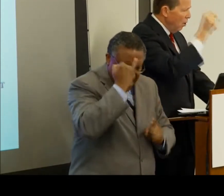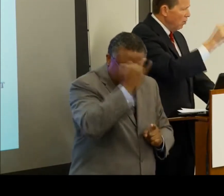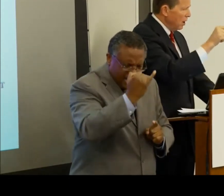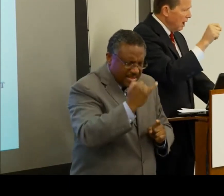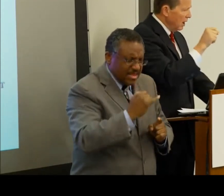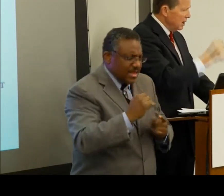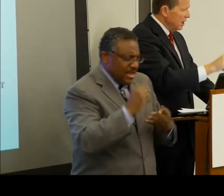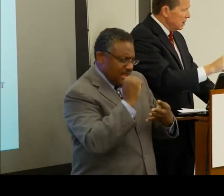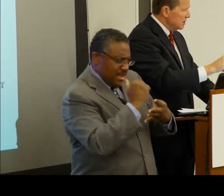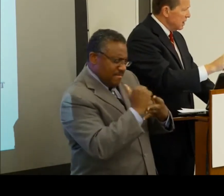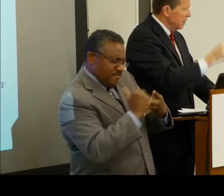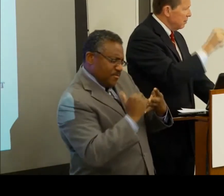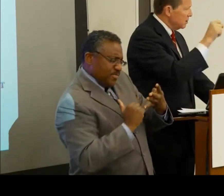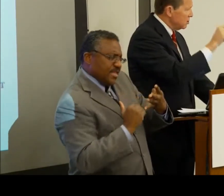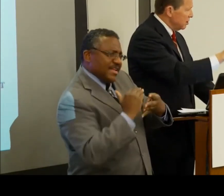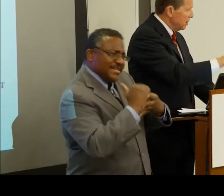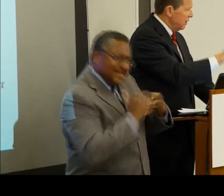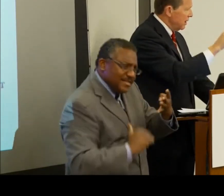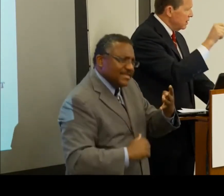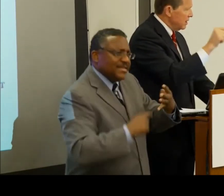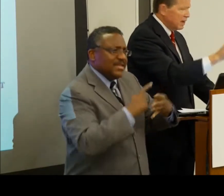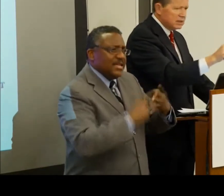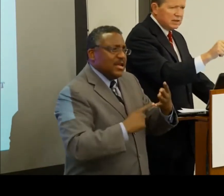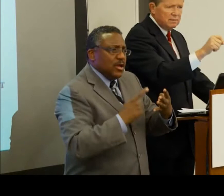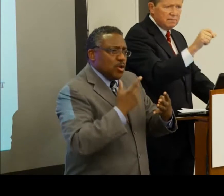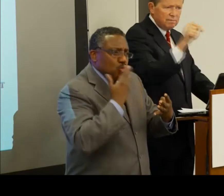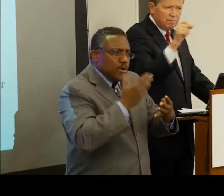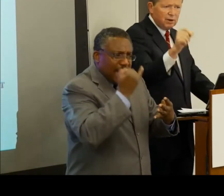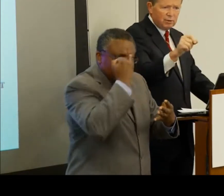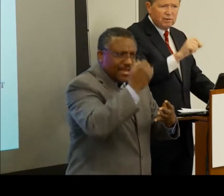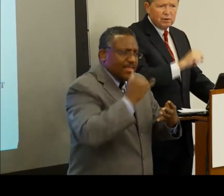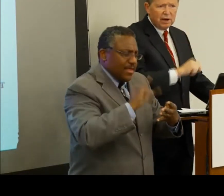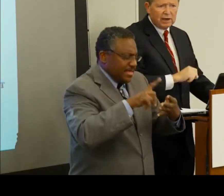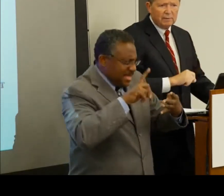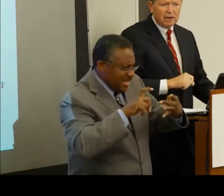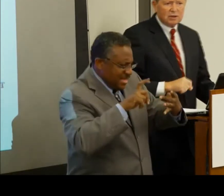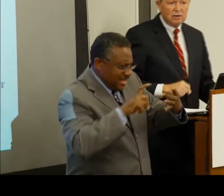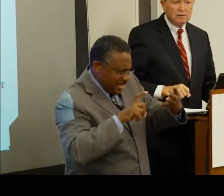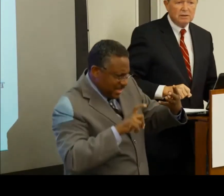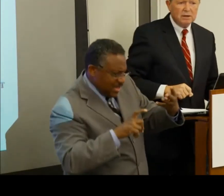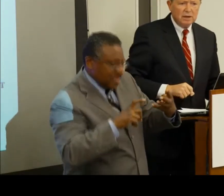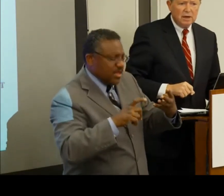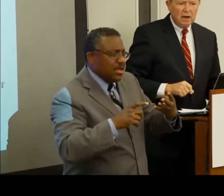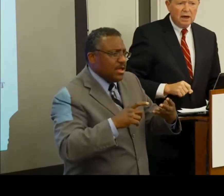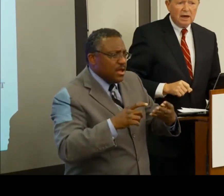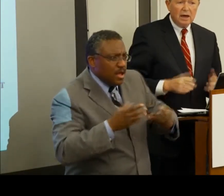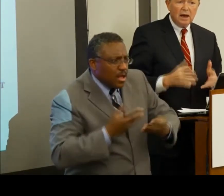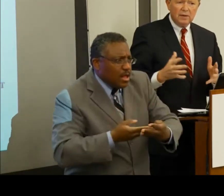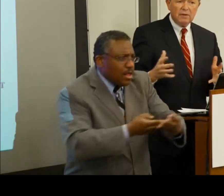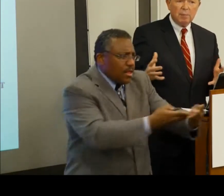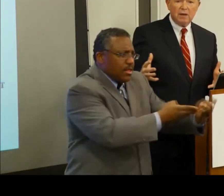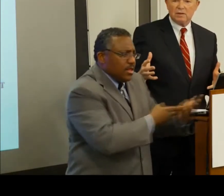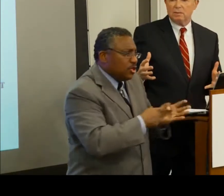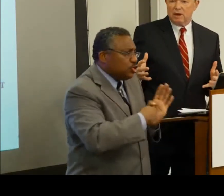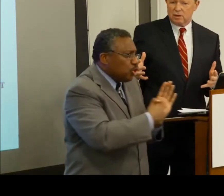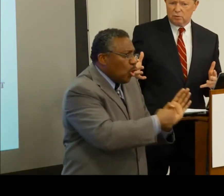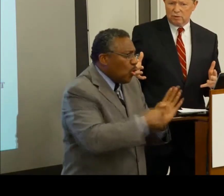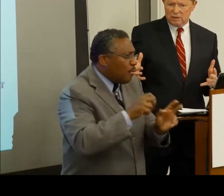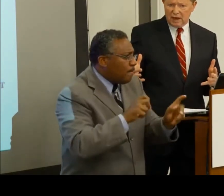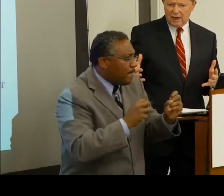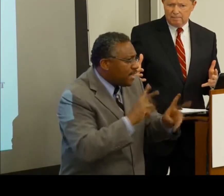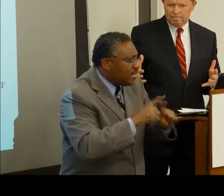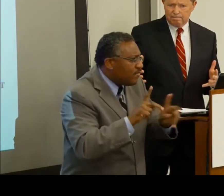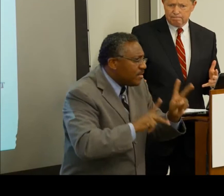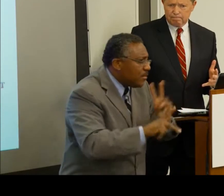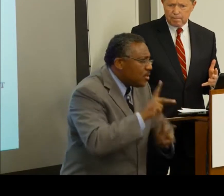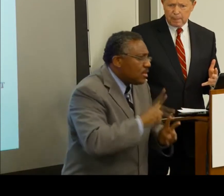honed ideas that have been circulated, tested, peer reviewed like I mentioned, and then the policy makers